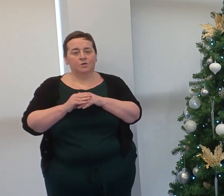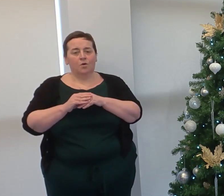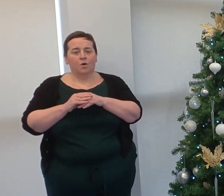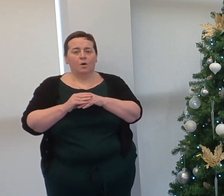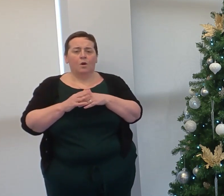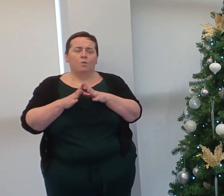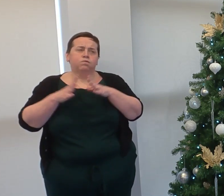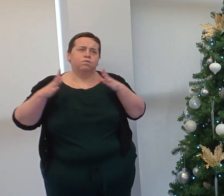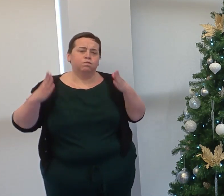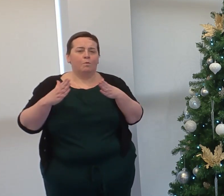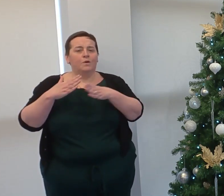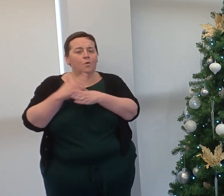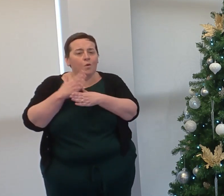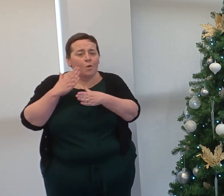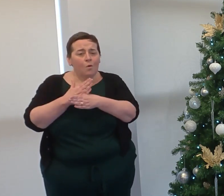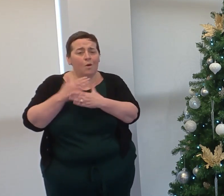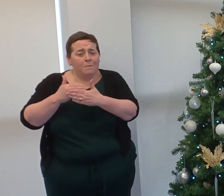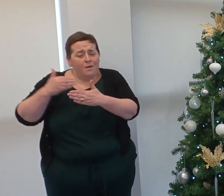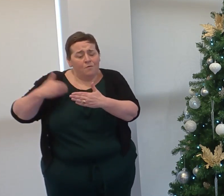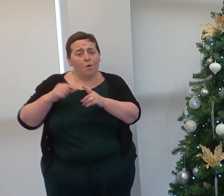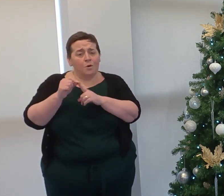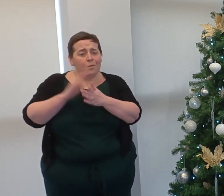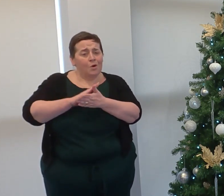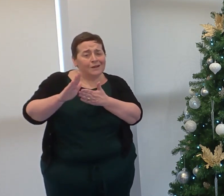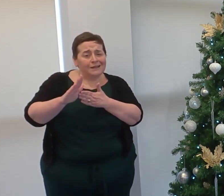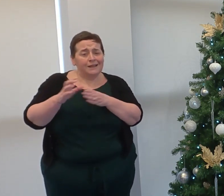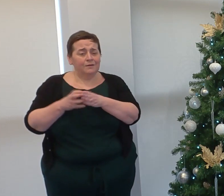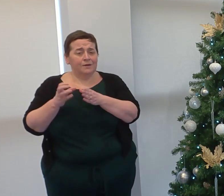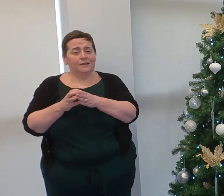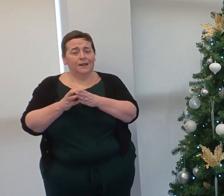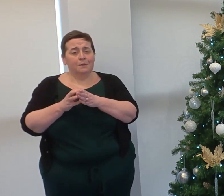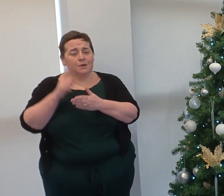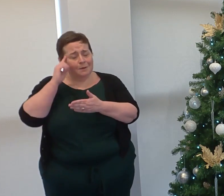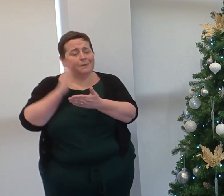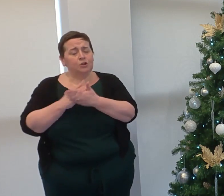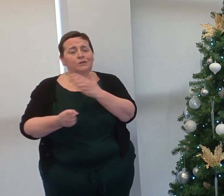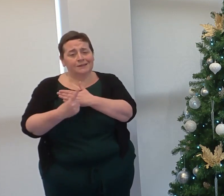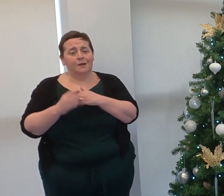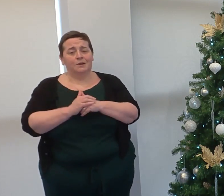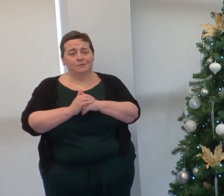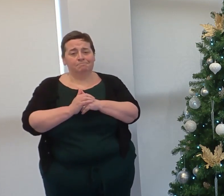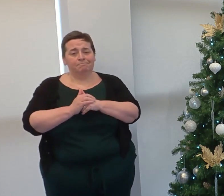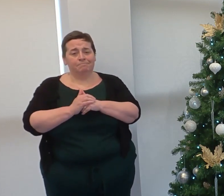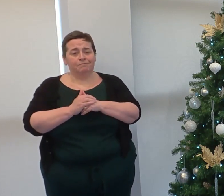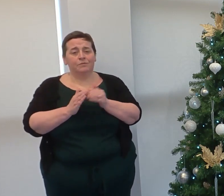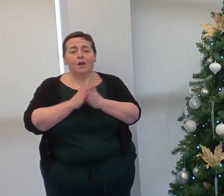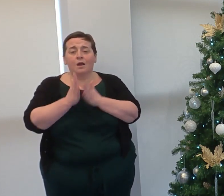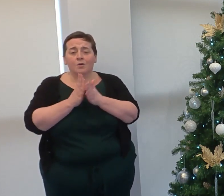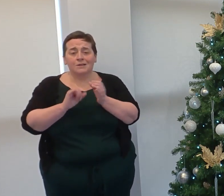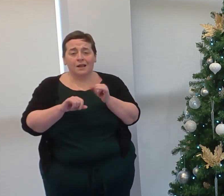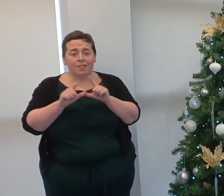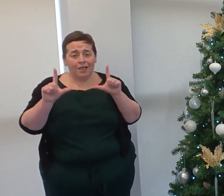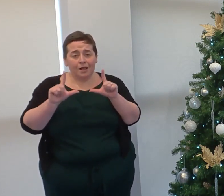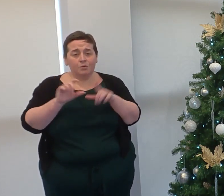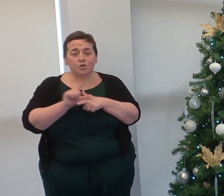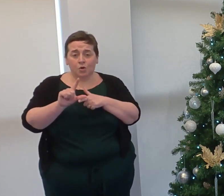an enormous amount of advanced work done by Pauline Healey and the team to make this happen. Our British Sign